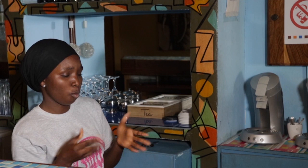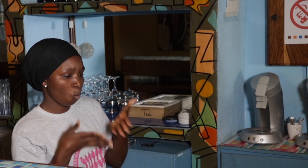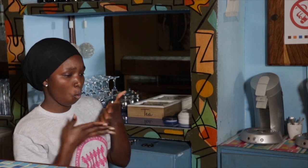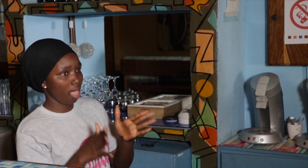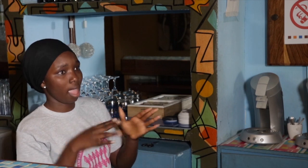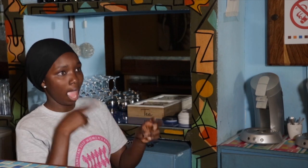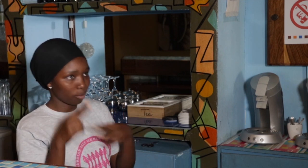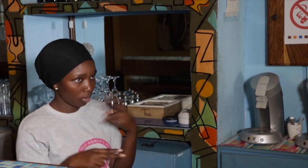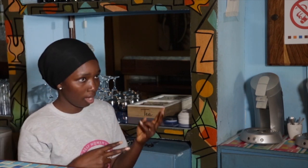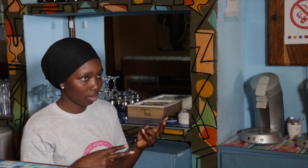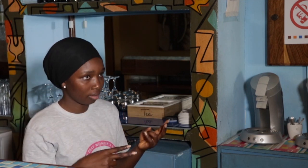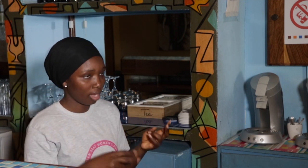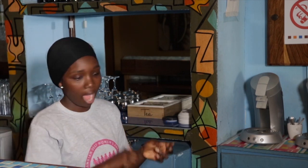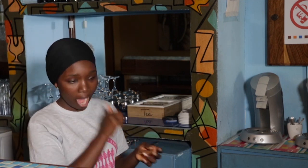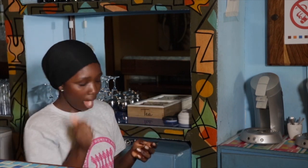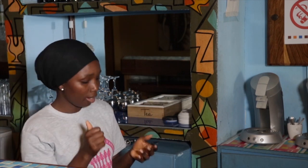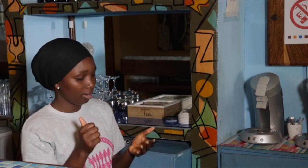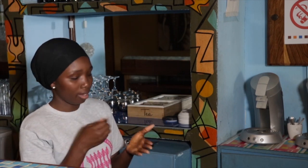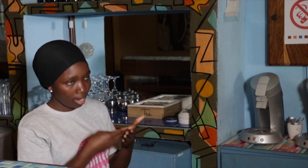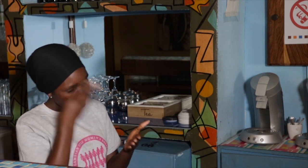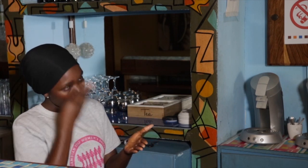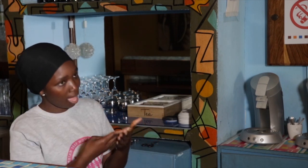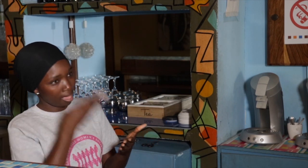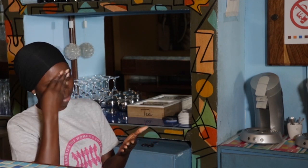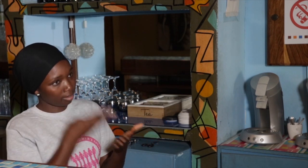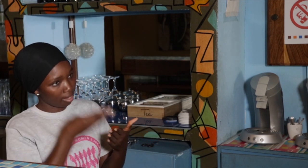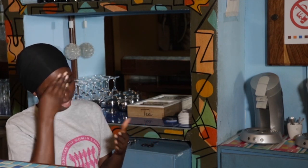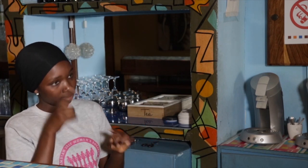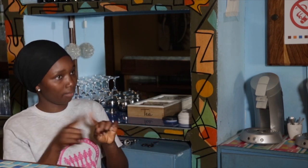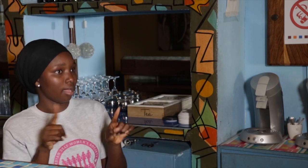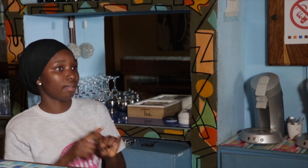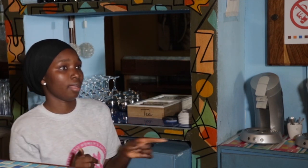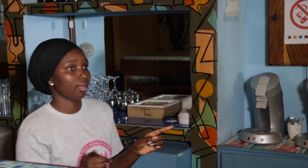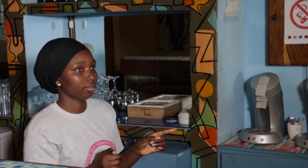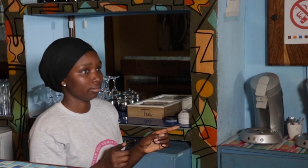facing. I used to be discriminated at home, and my friends, they find it difficult to accept me.